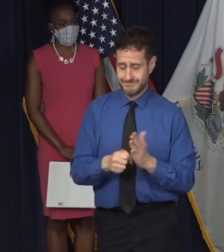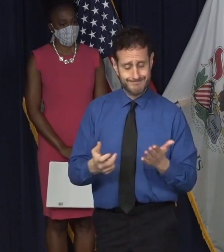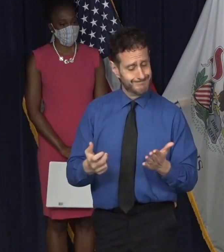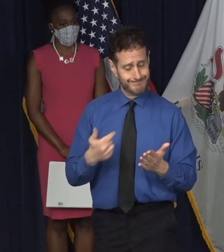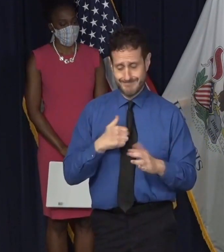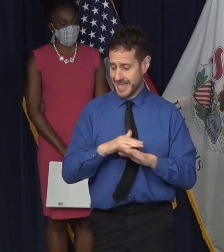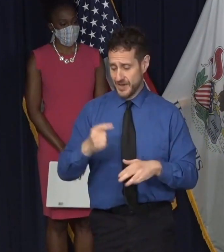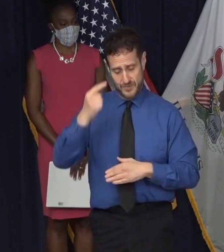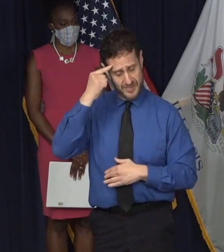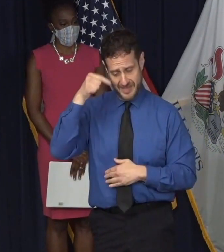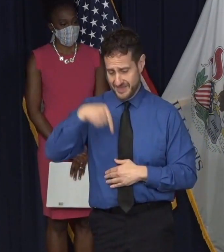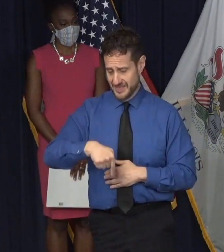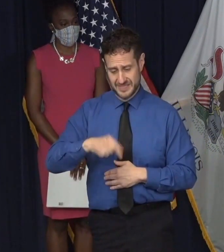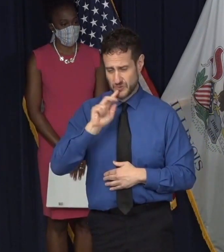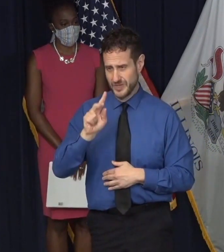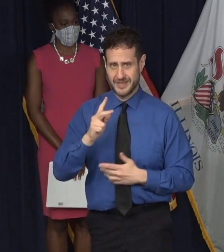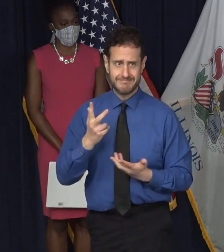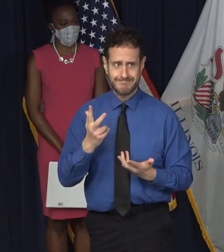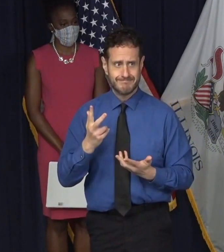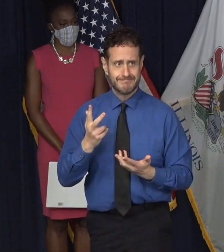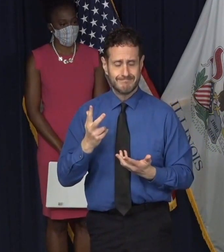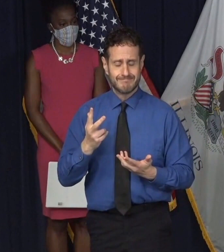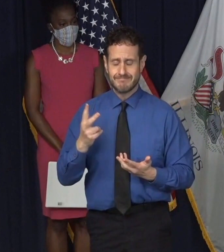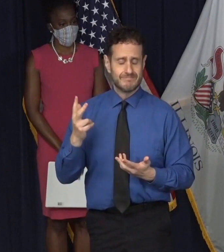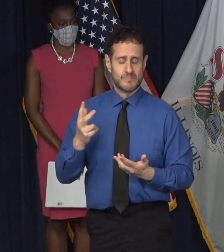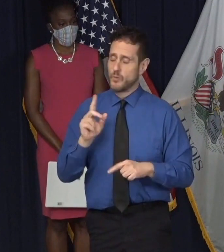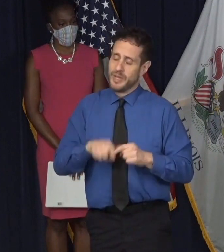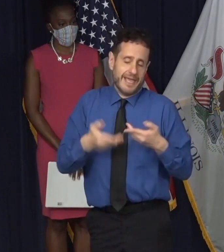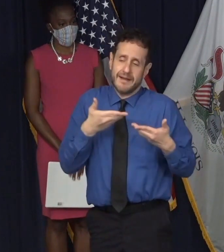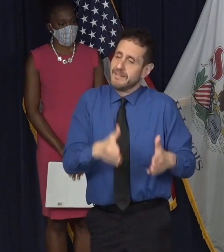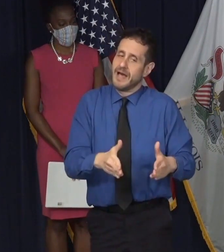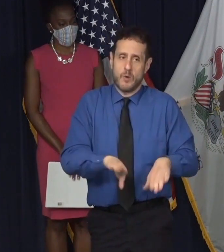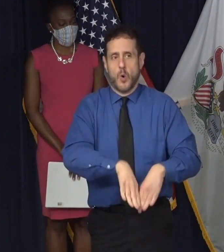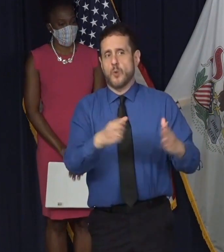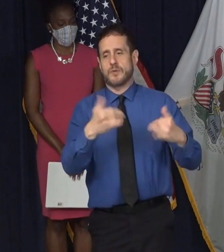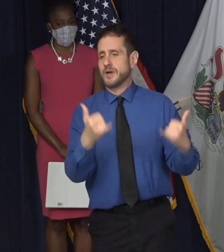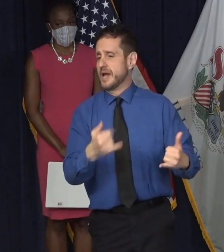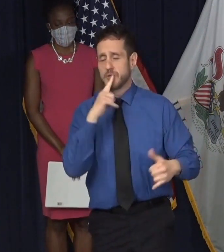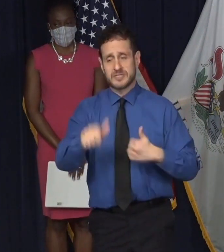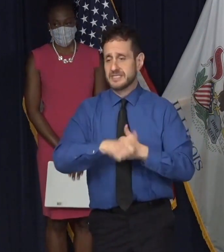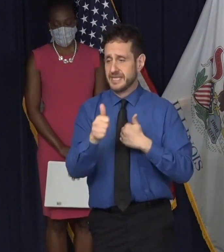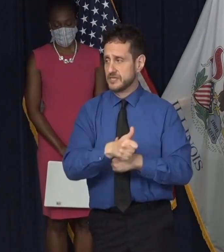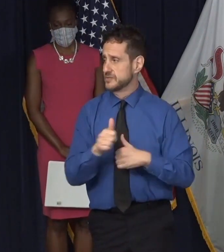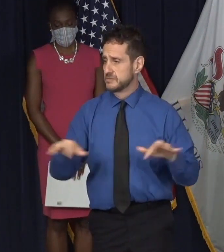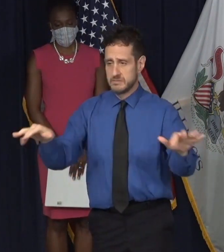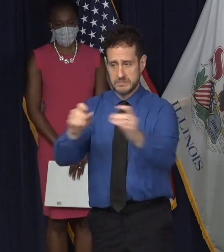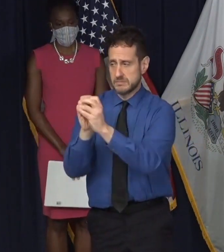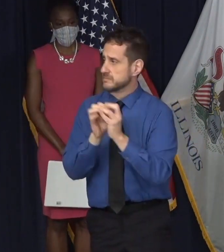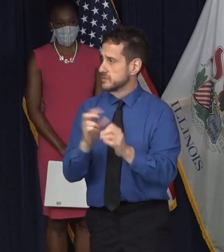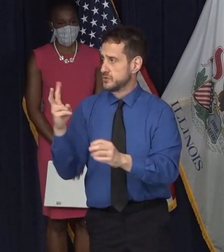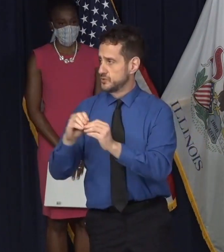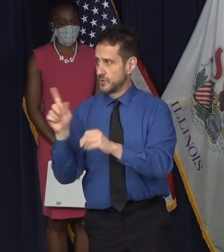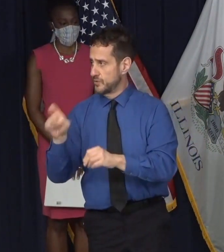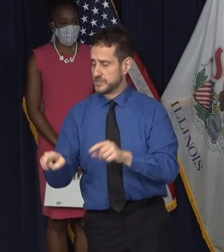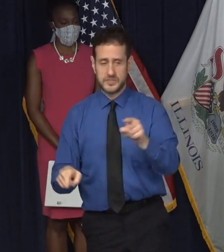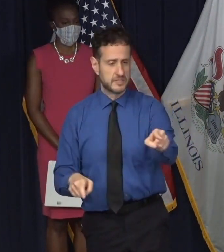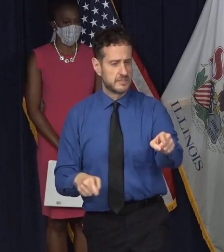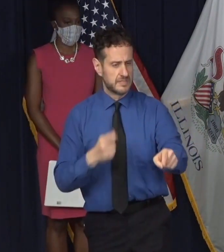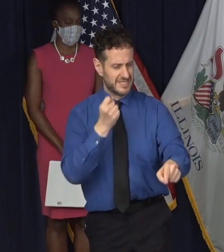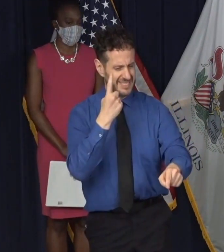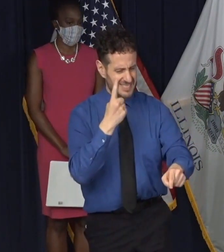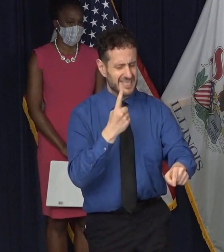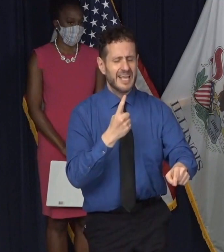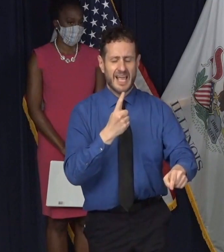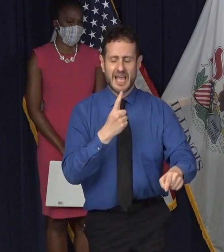think that this is a, uh, something that we should allow right now because it's dangerous. But do you understand the mixed message? Do you understand the mixed